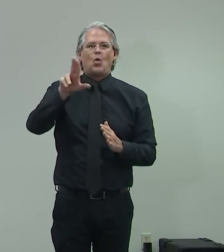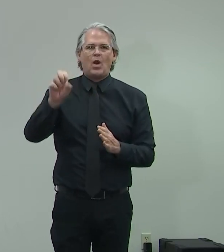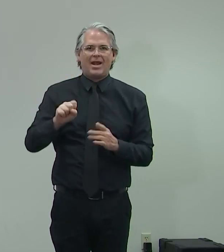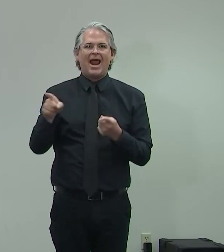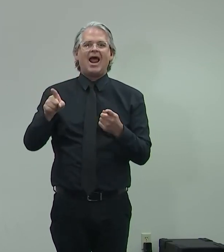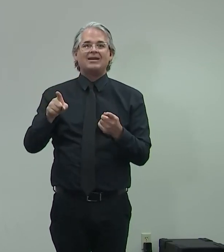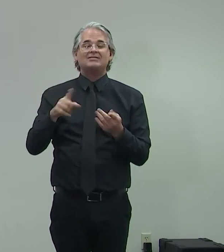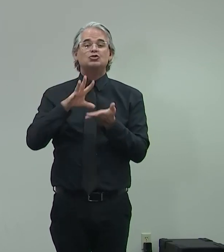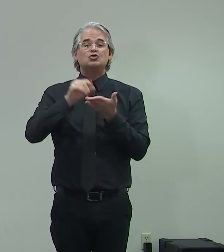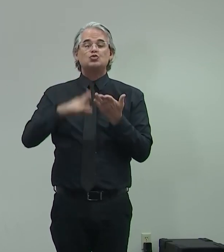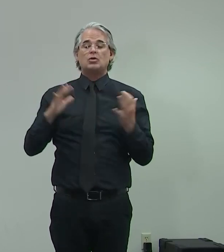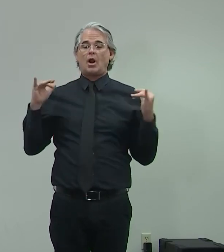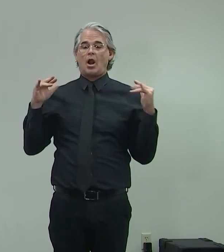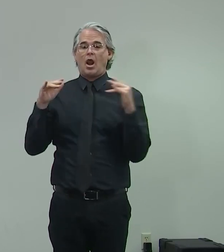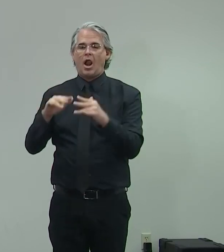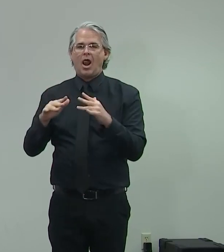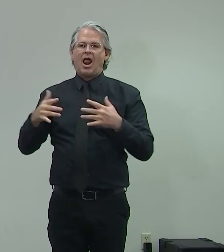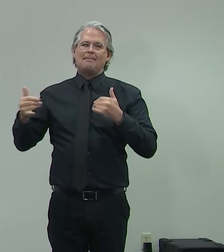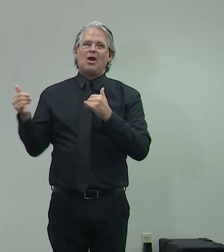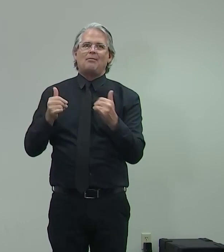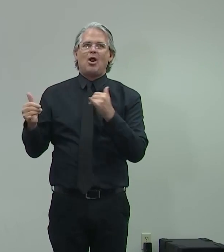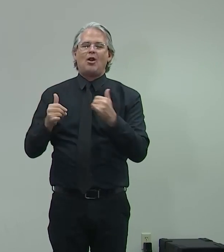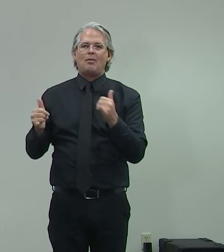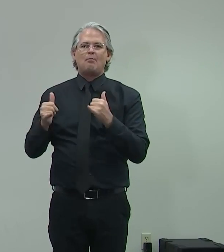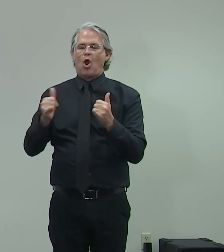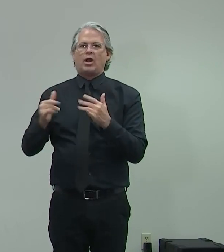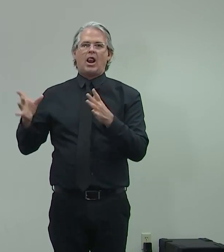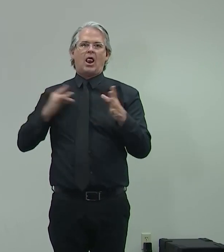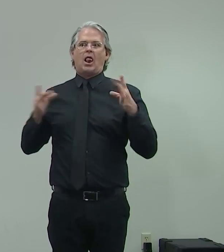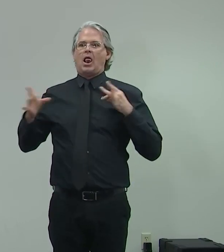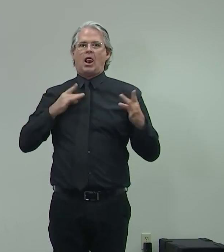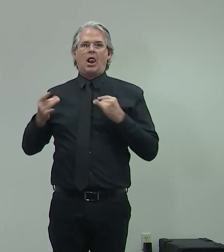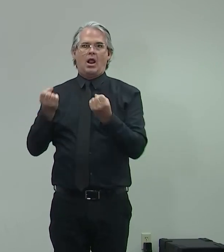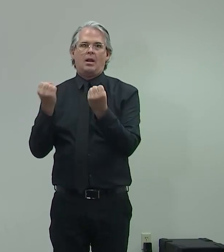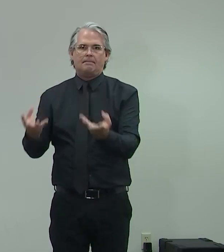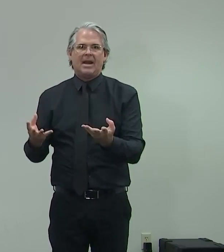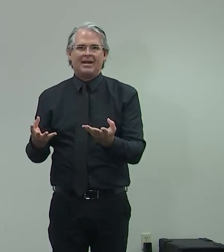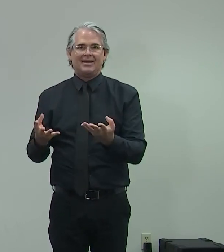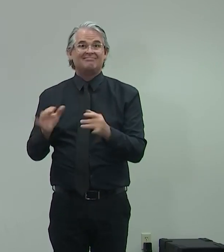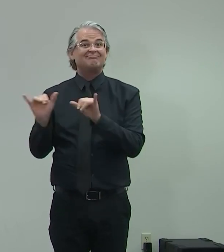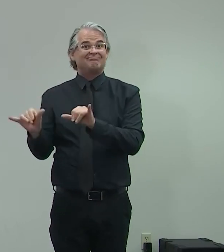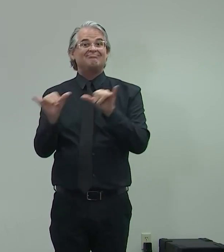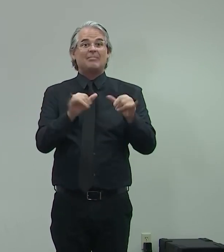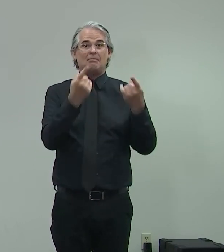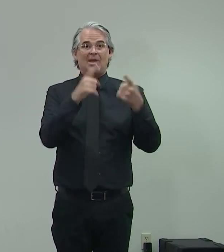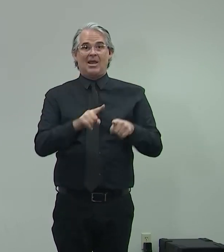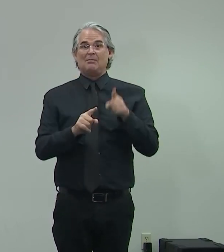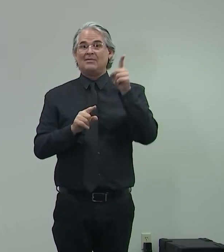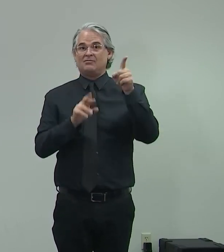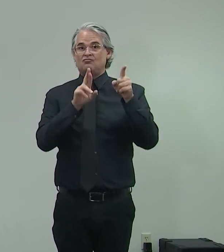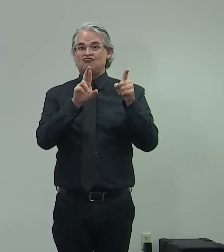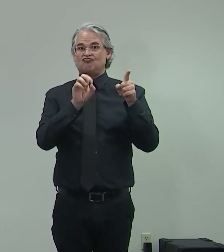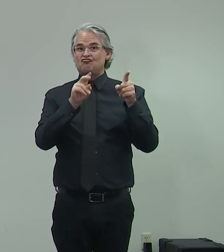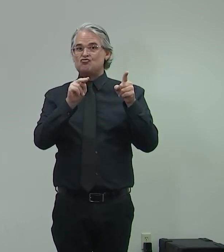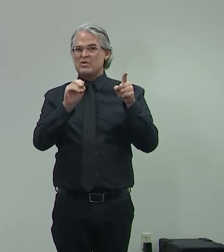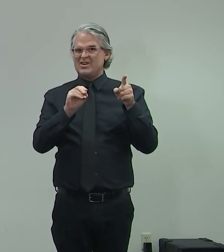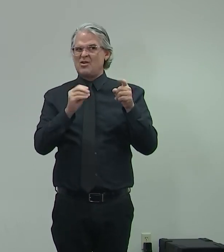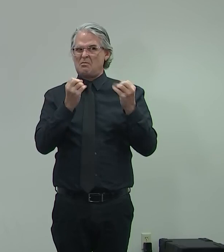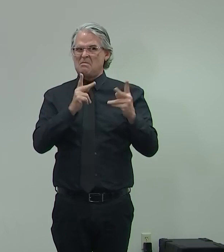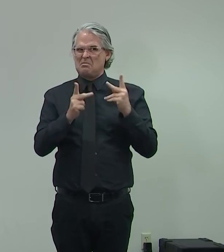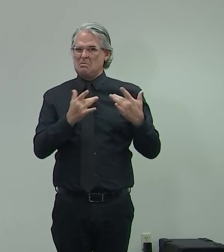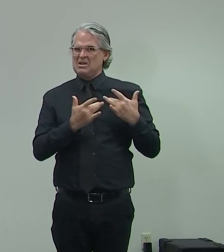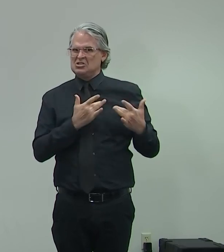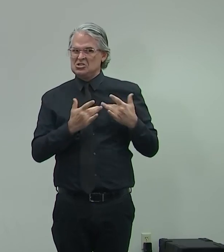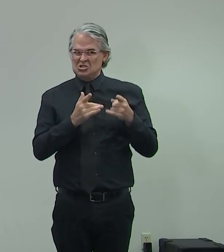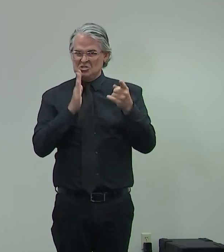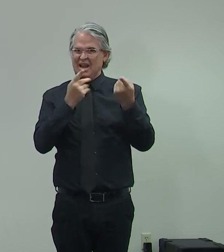parties that are not masked and not socially distanced. We've already seen in Reno a concern that this is already happening at UNR. Are you confident that state